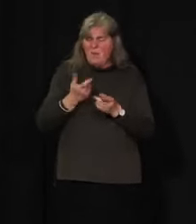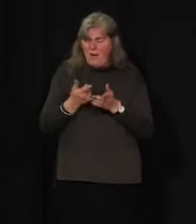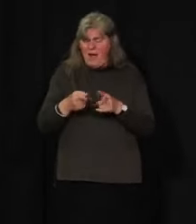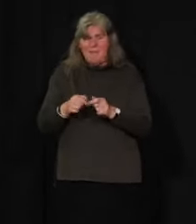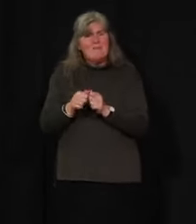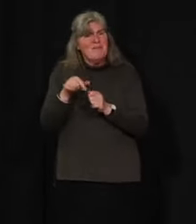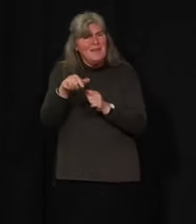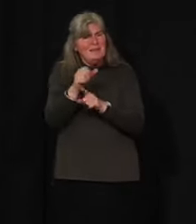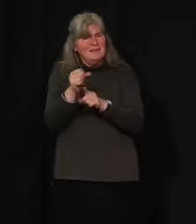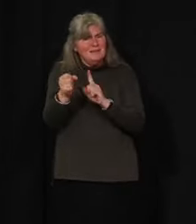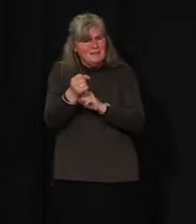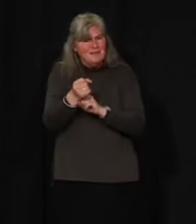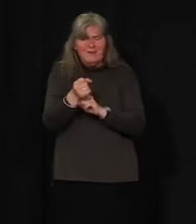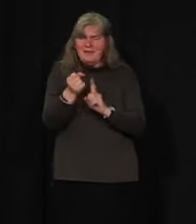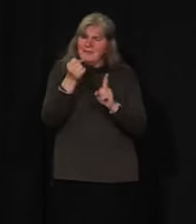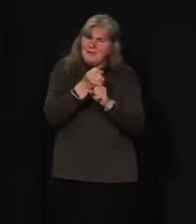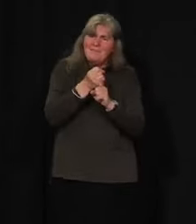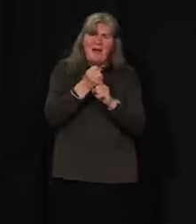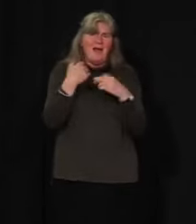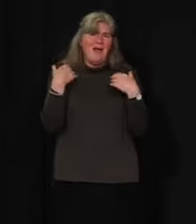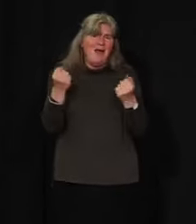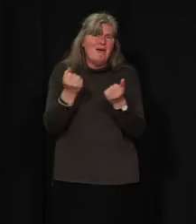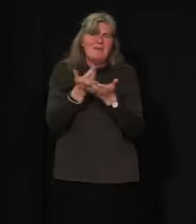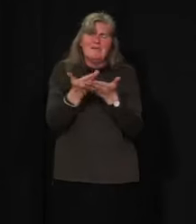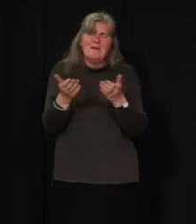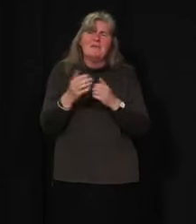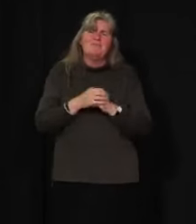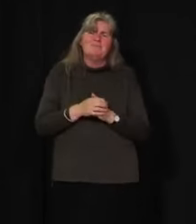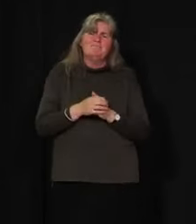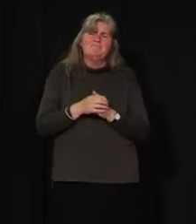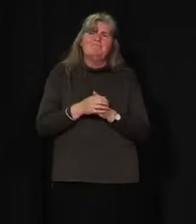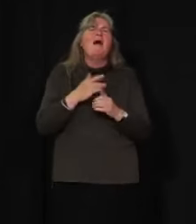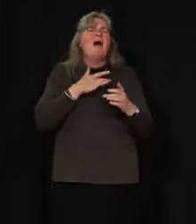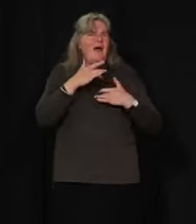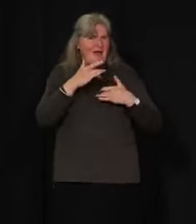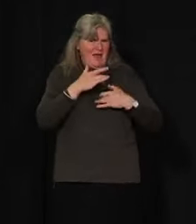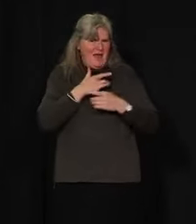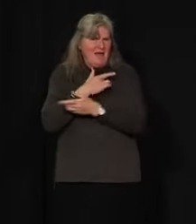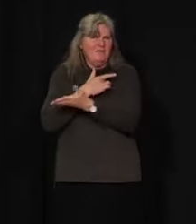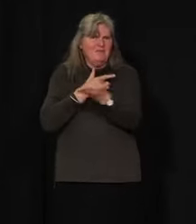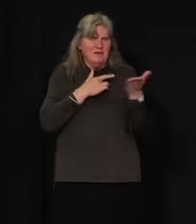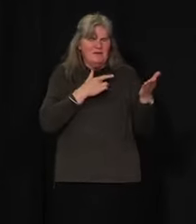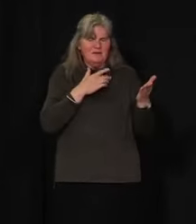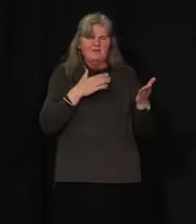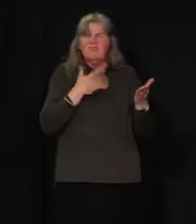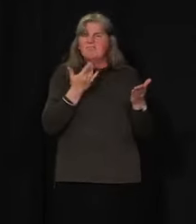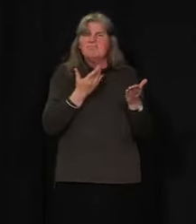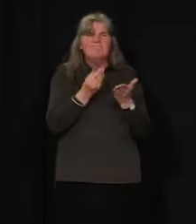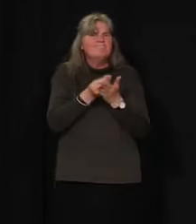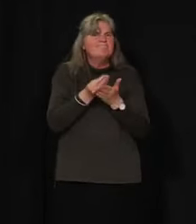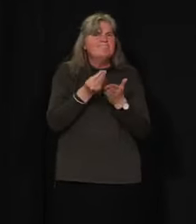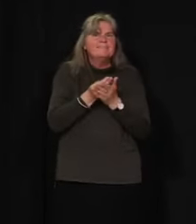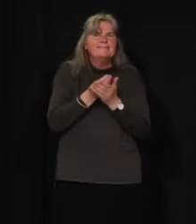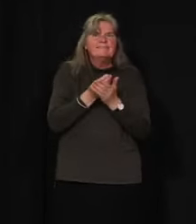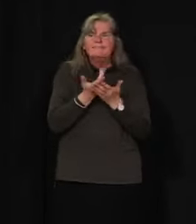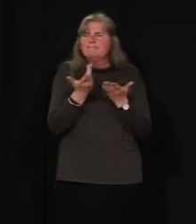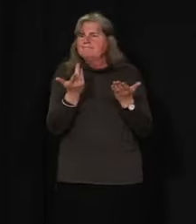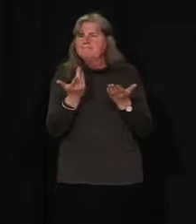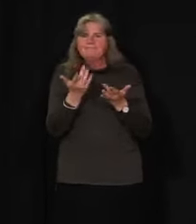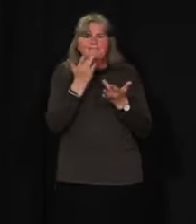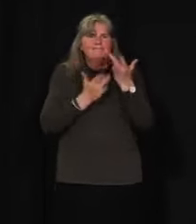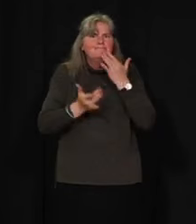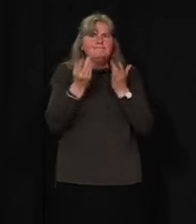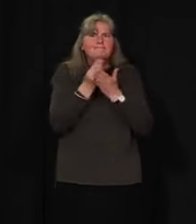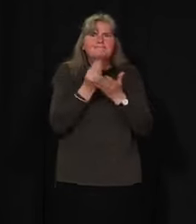and the ways that this can affect their health. I'm concerned about those who have lost secure income due to changes in the way we are